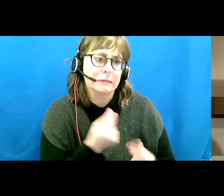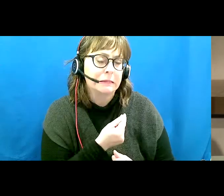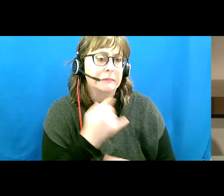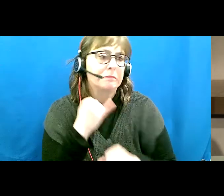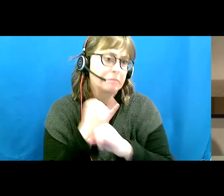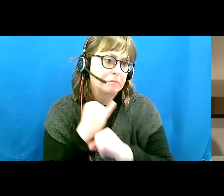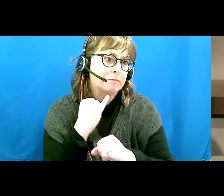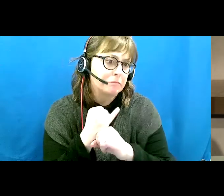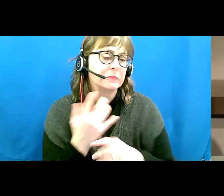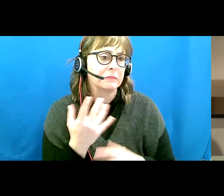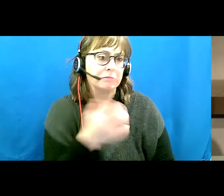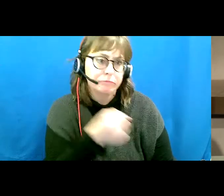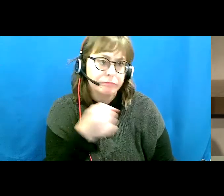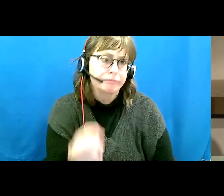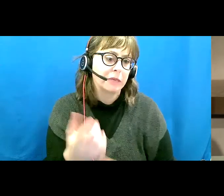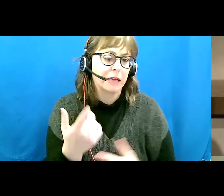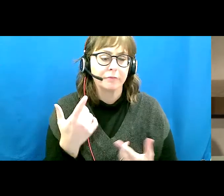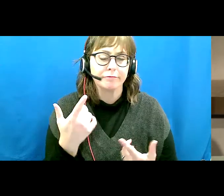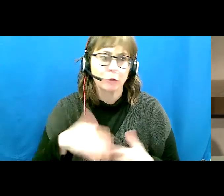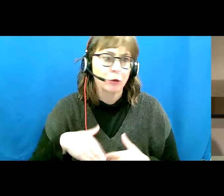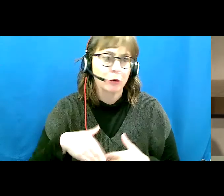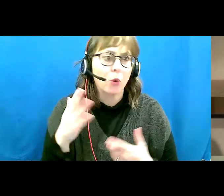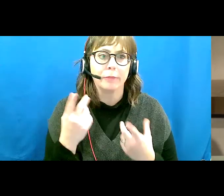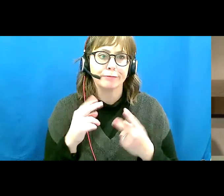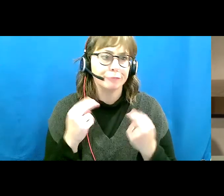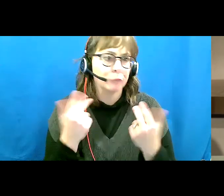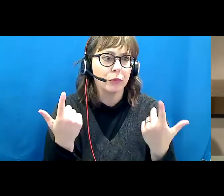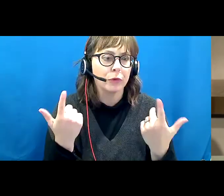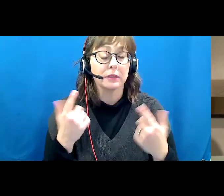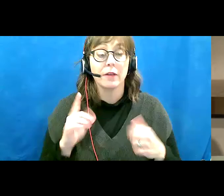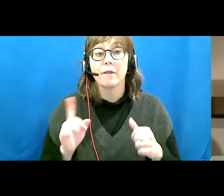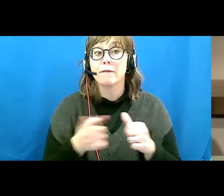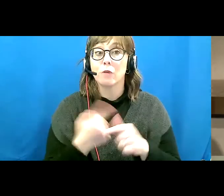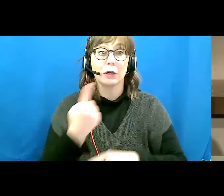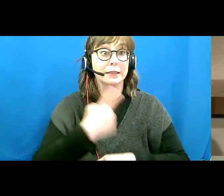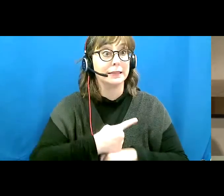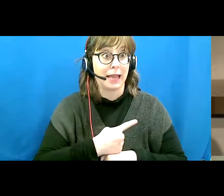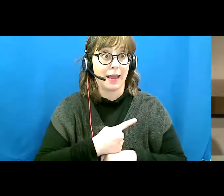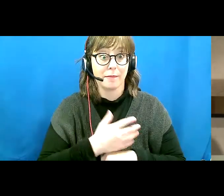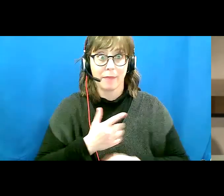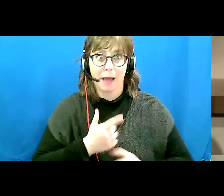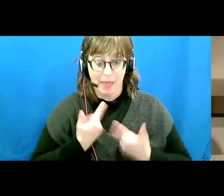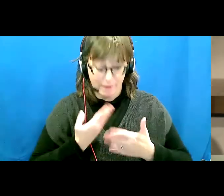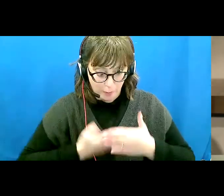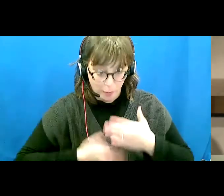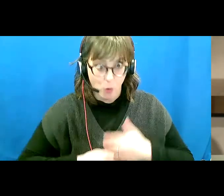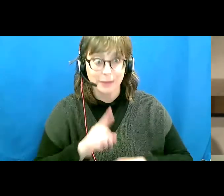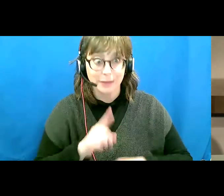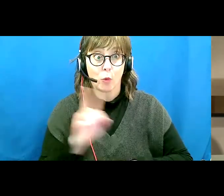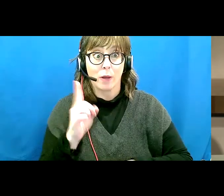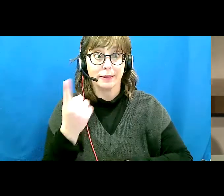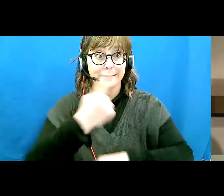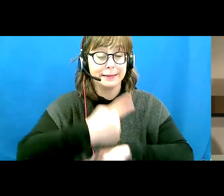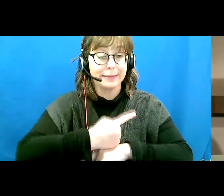amount to nothing in this world. On the first day of my life, I encountered institutional prejudice, which happens to be,